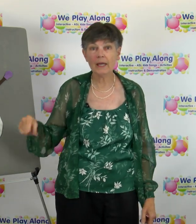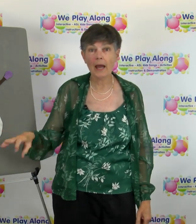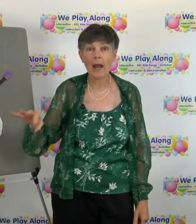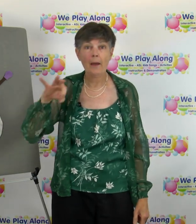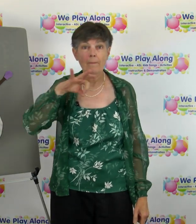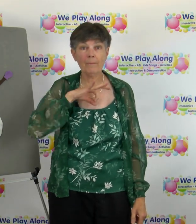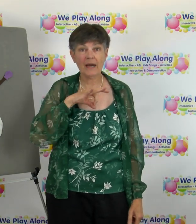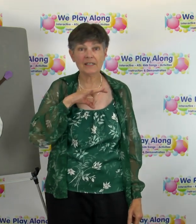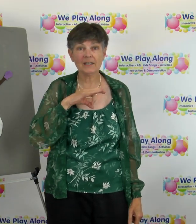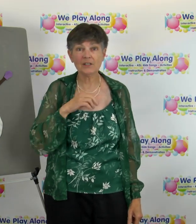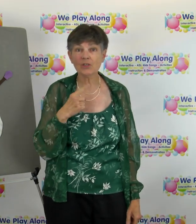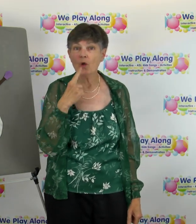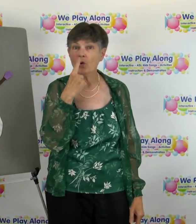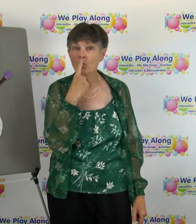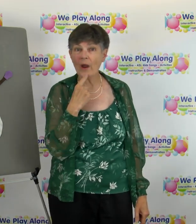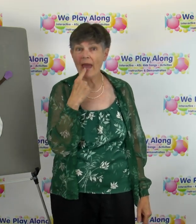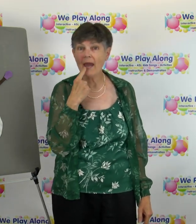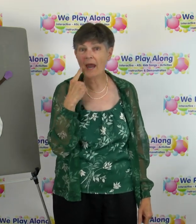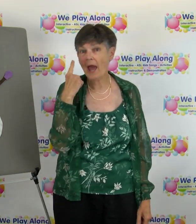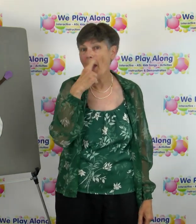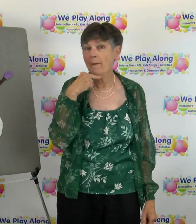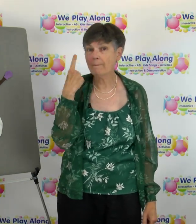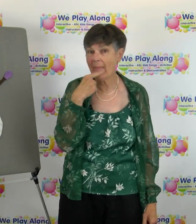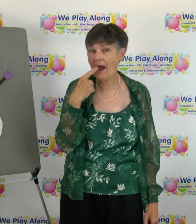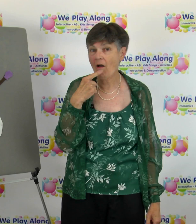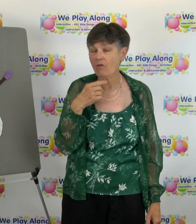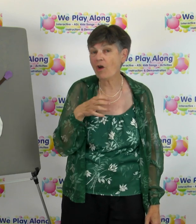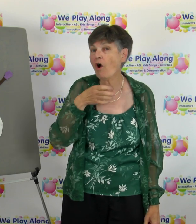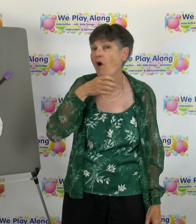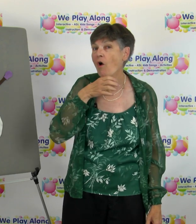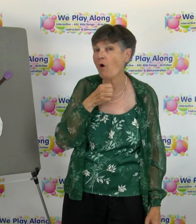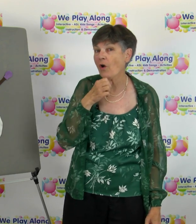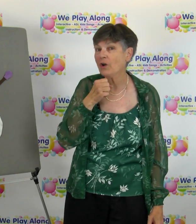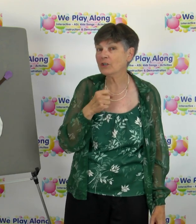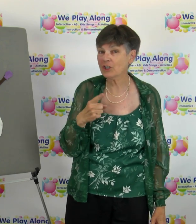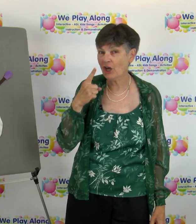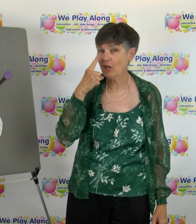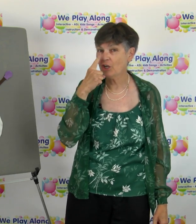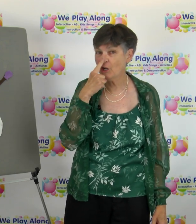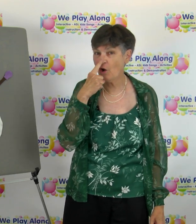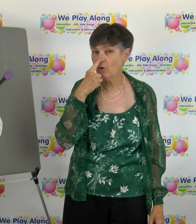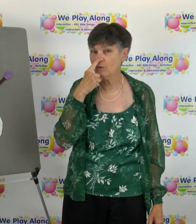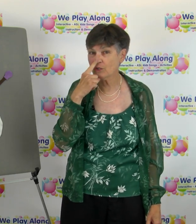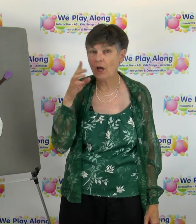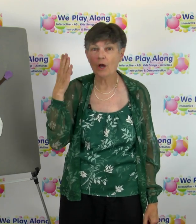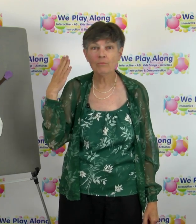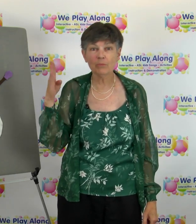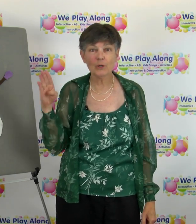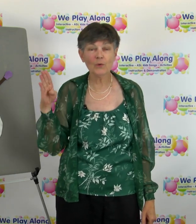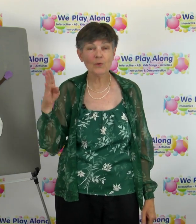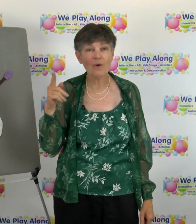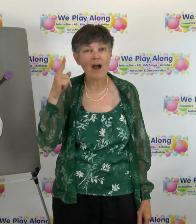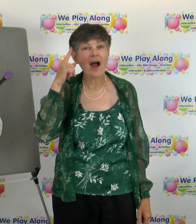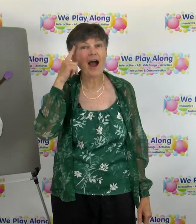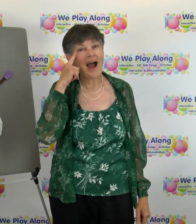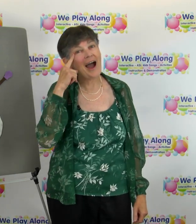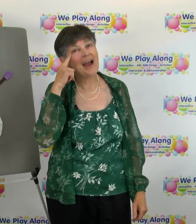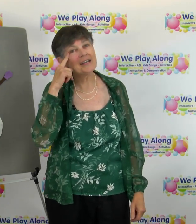buttons Red mouth, orange nose, blue eyes